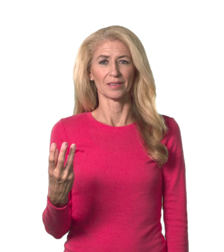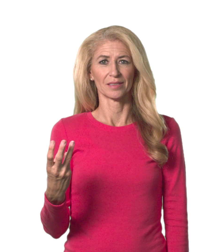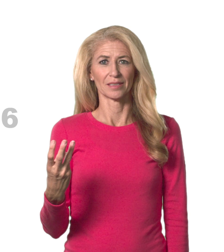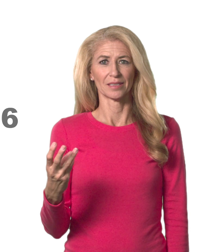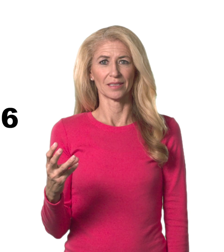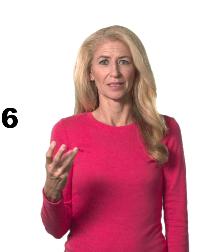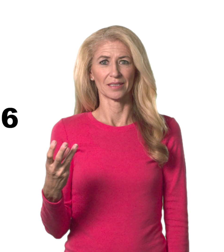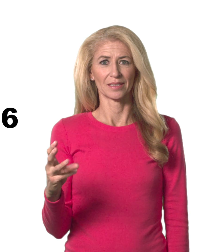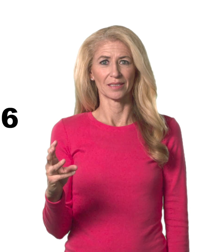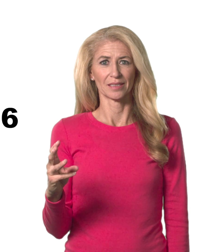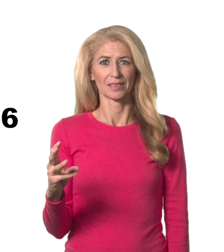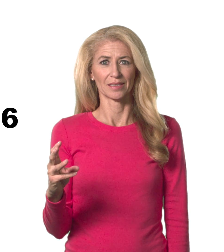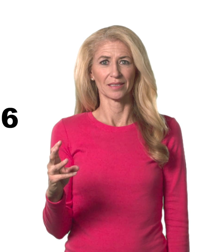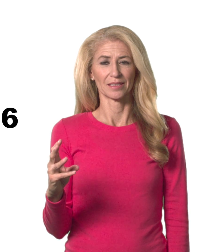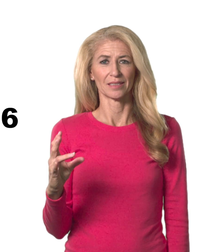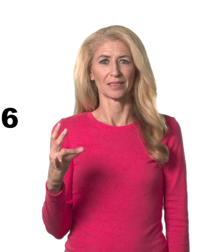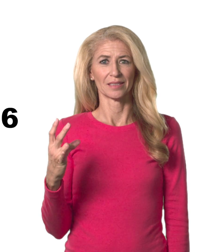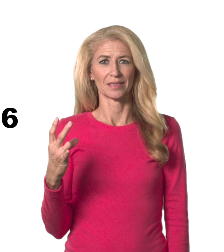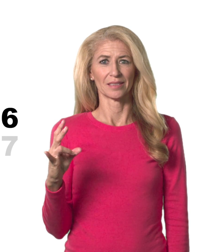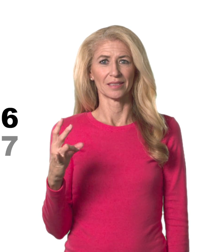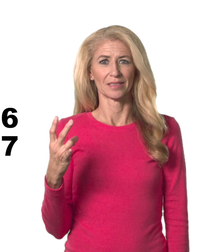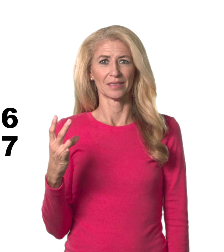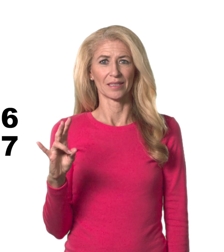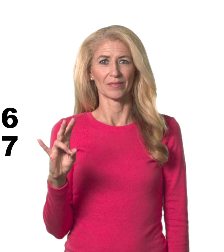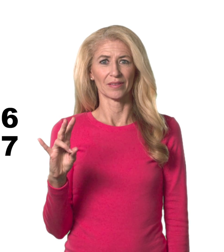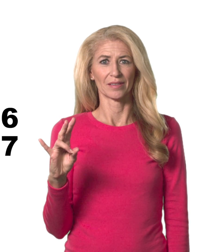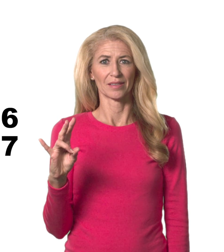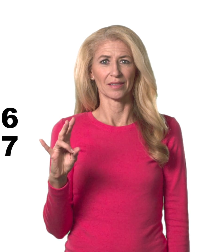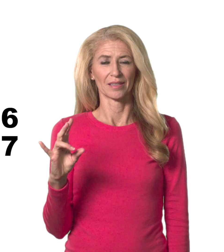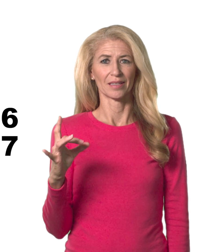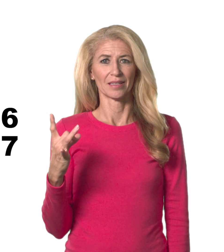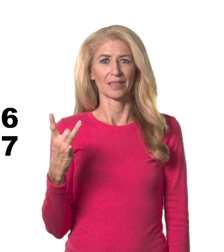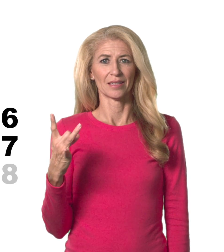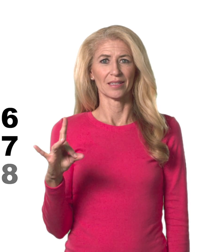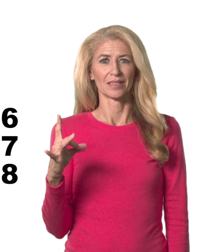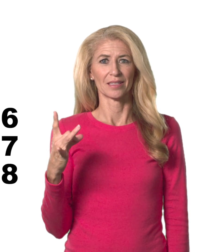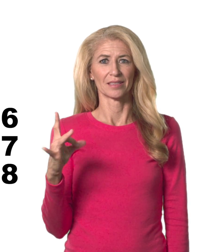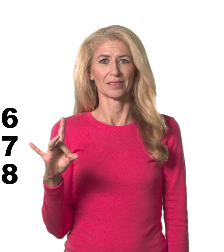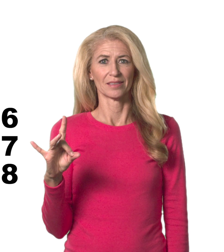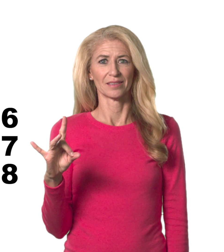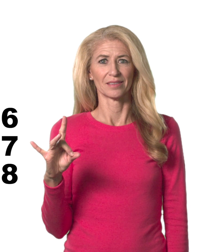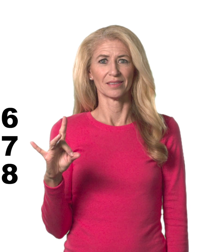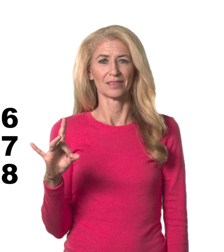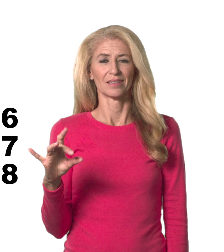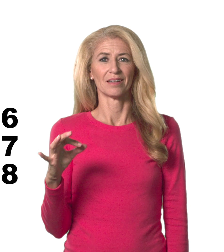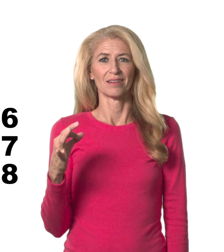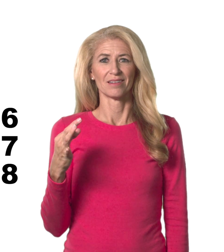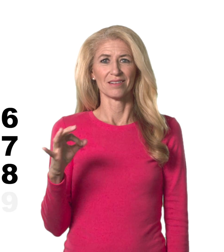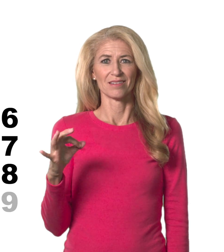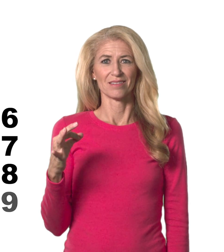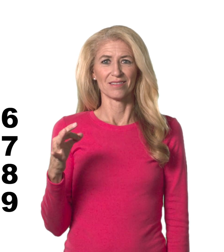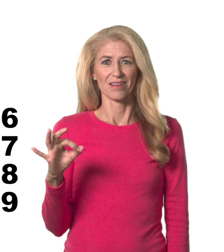16, 17, 18, 19,